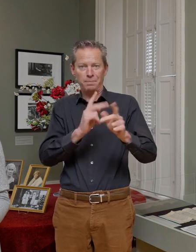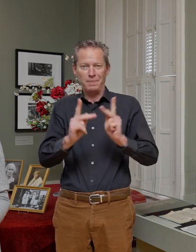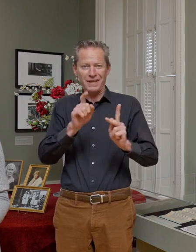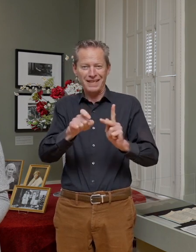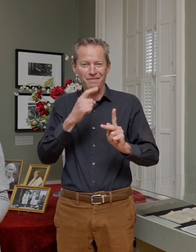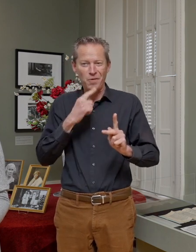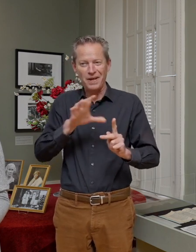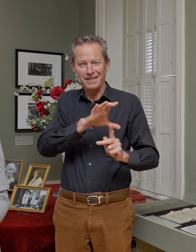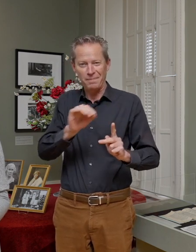company.